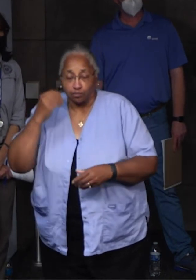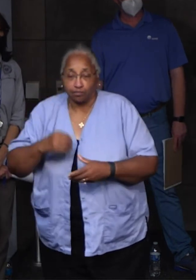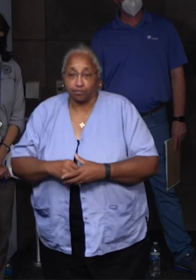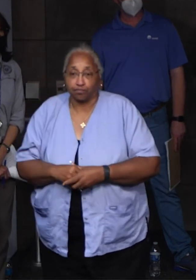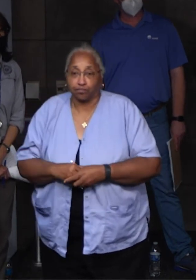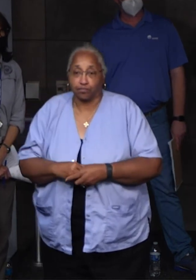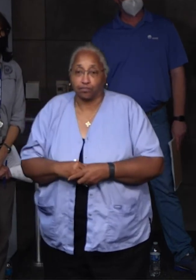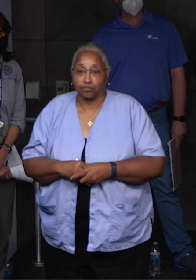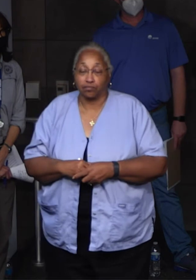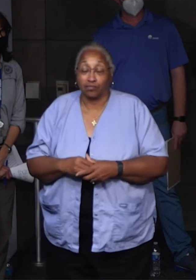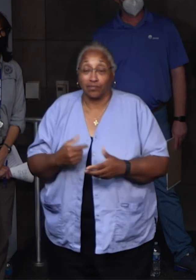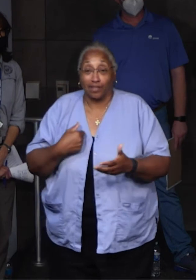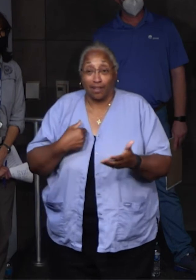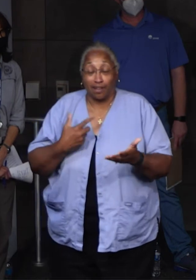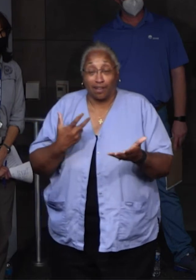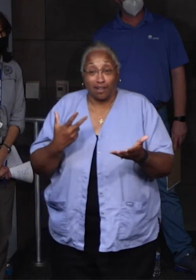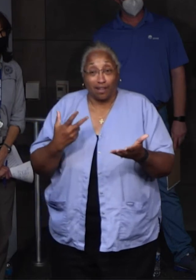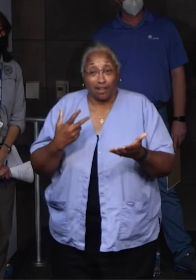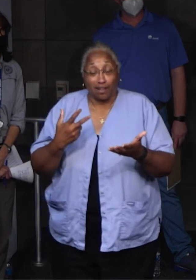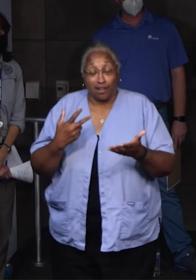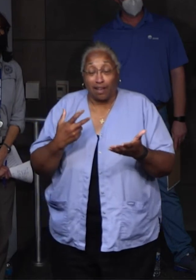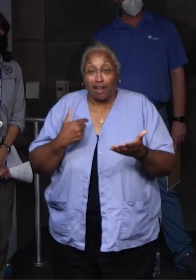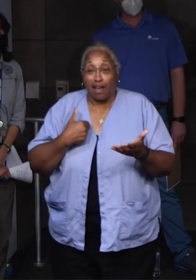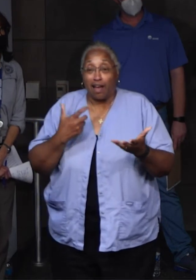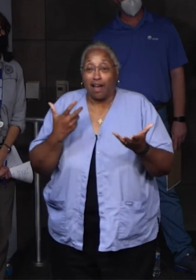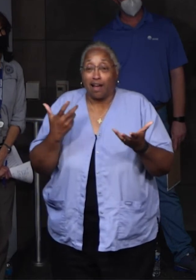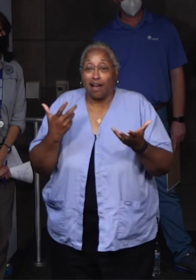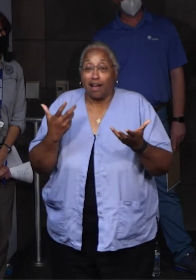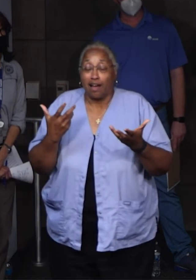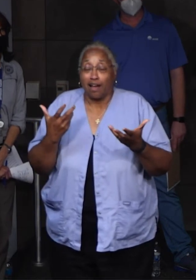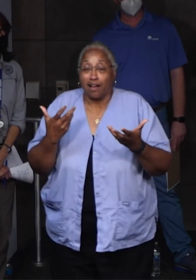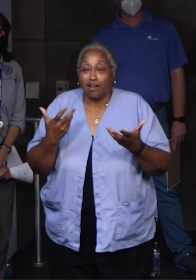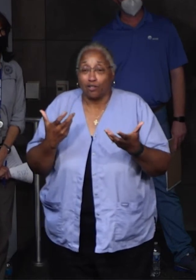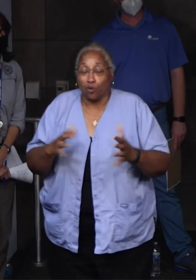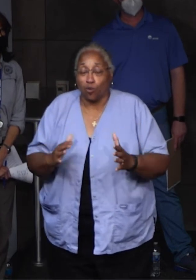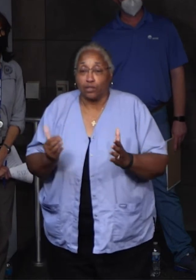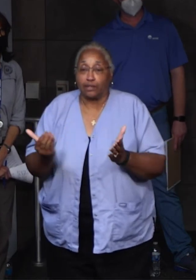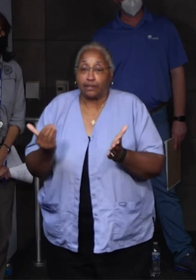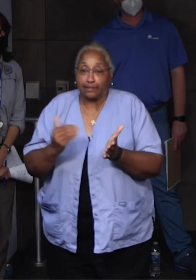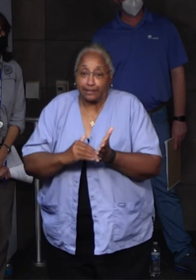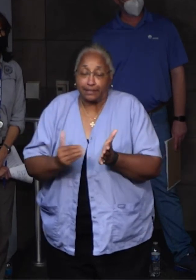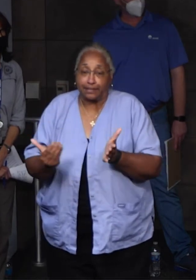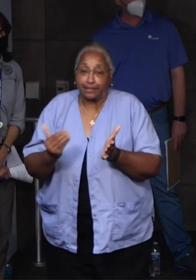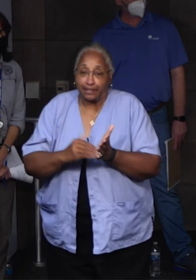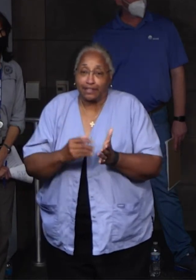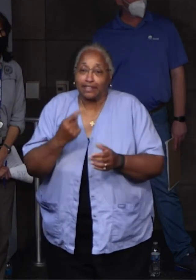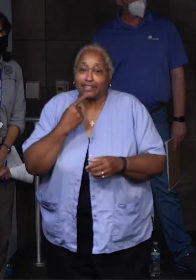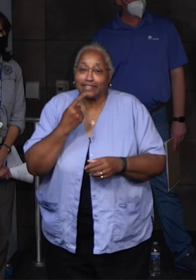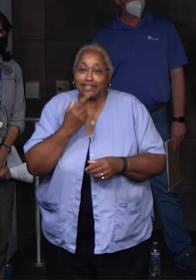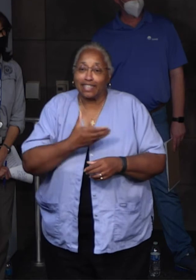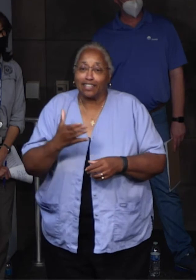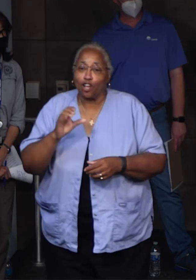So, I mean, you know, I don't want to regurgitate what Coach Tibbetts,